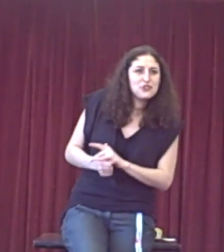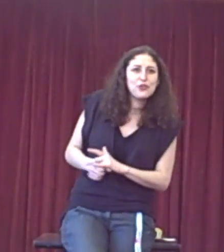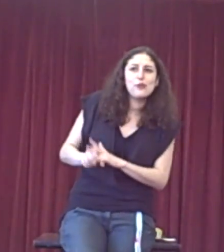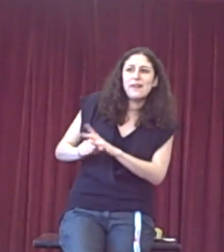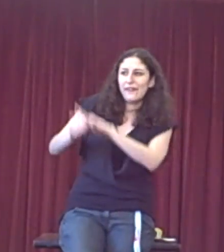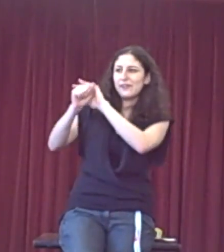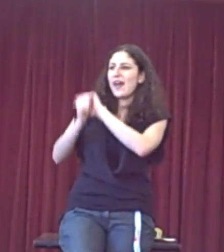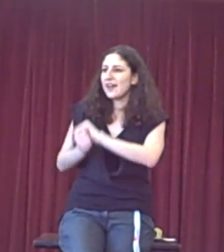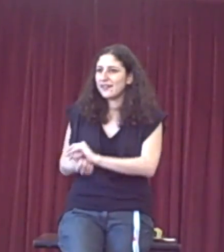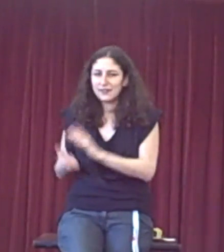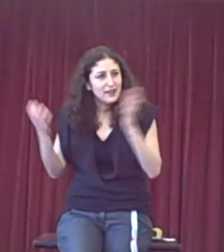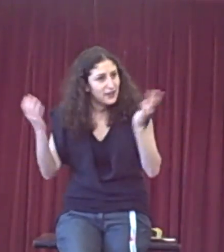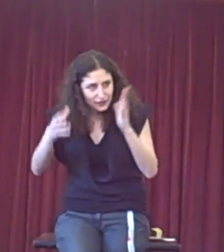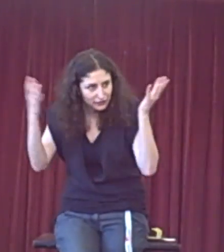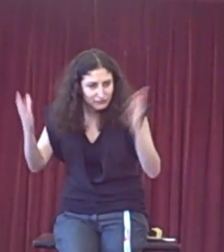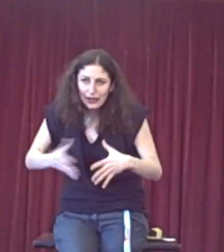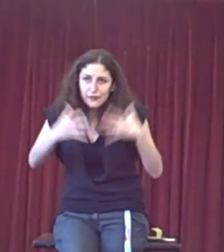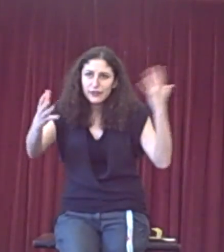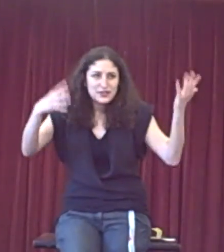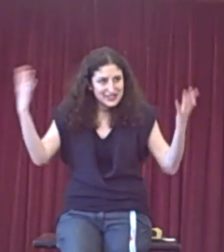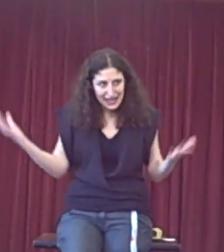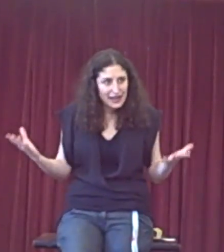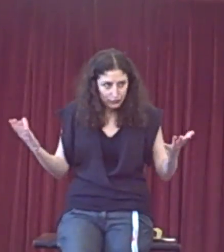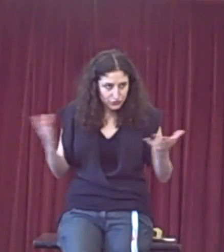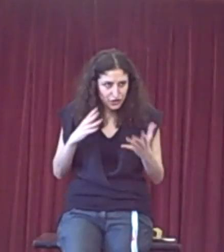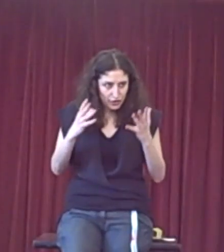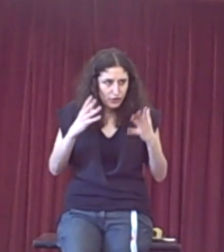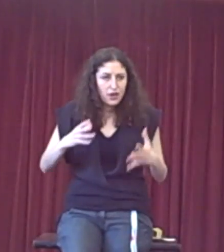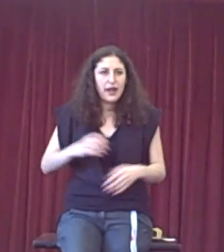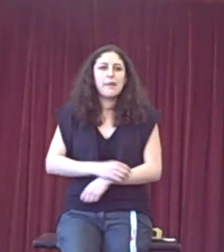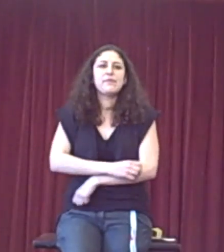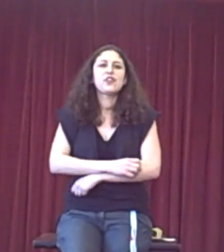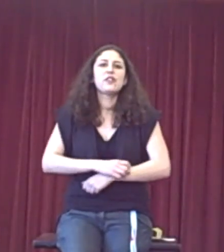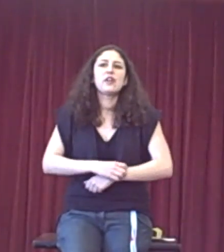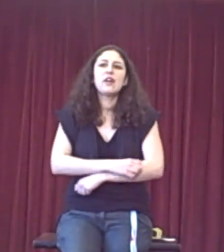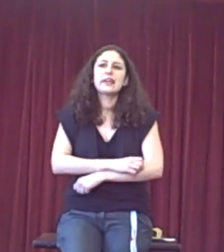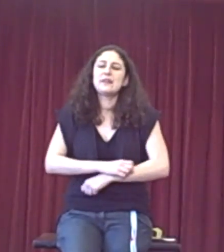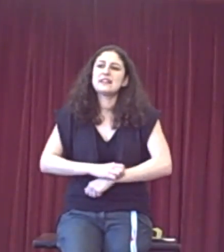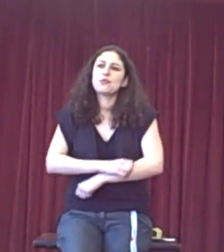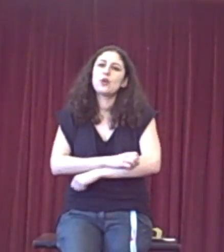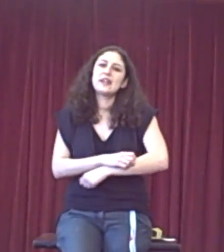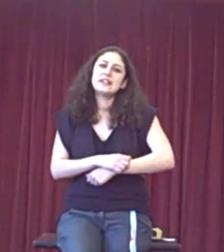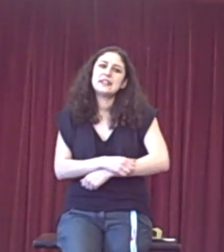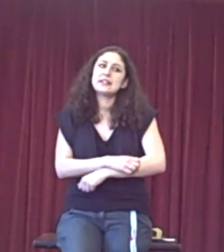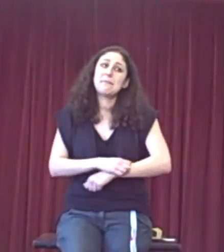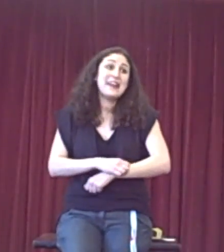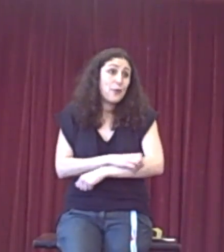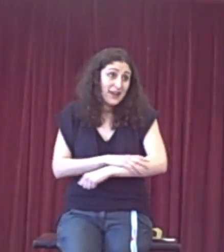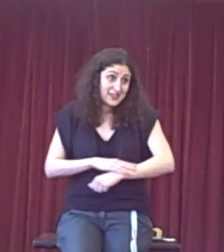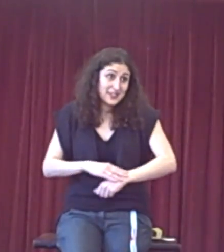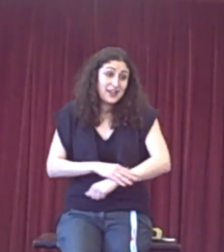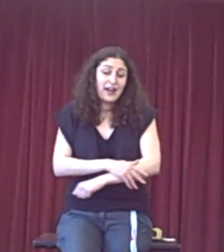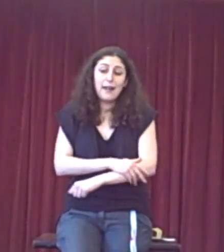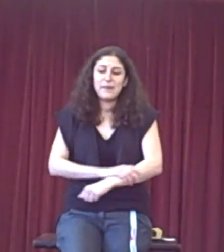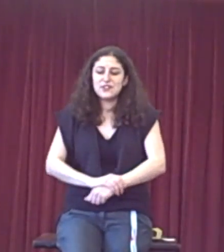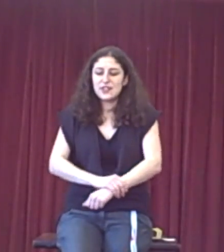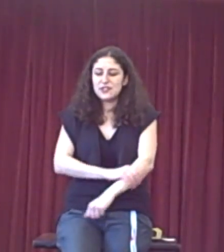be true because of X. you know, go to town. Show that an argument is wrong in as many ways as